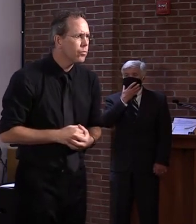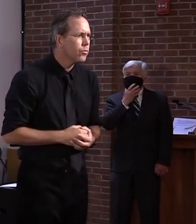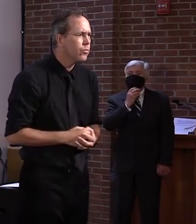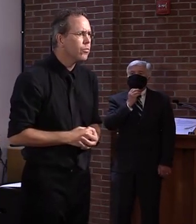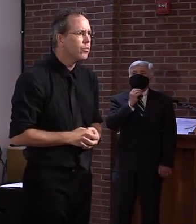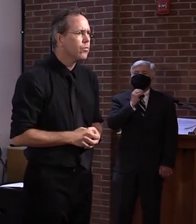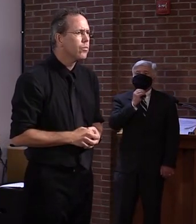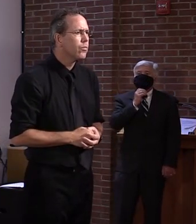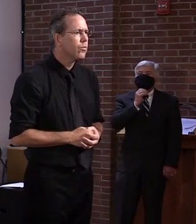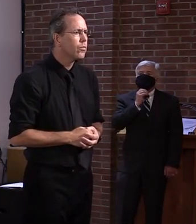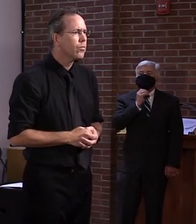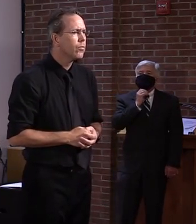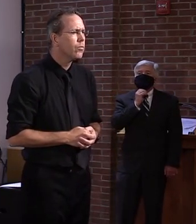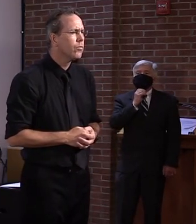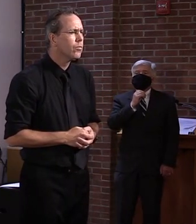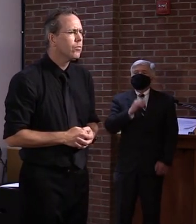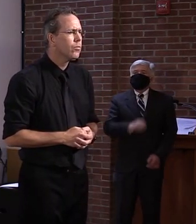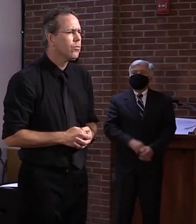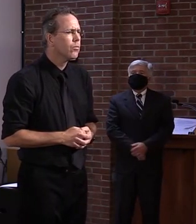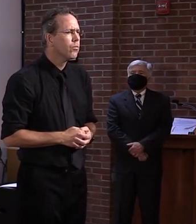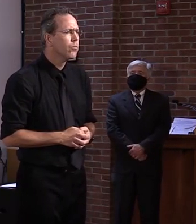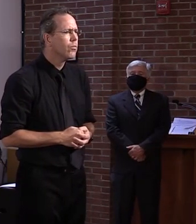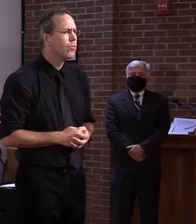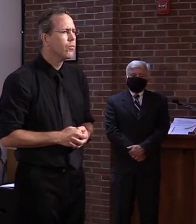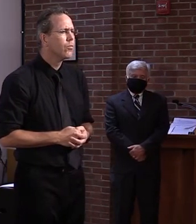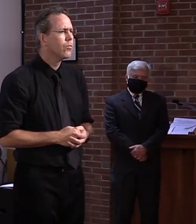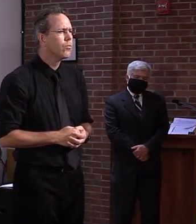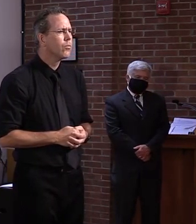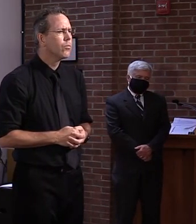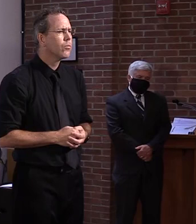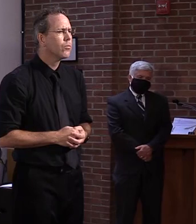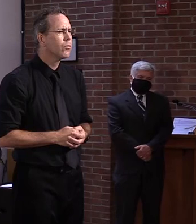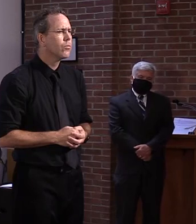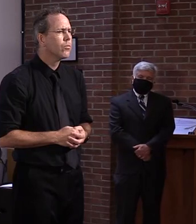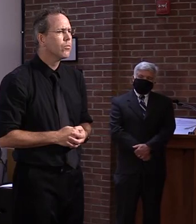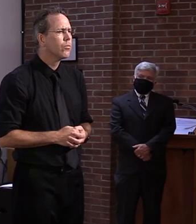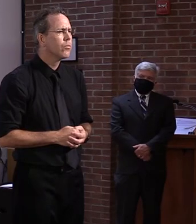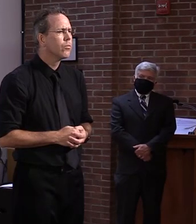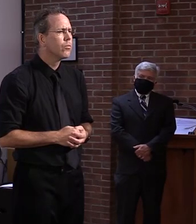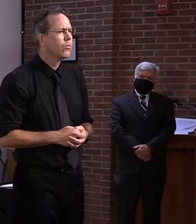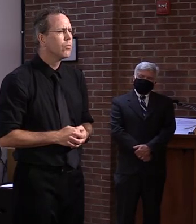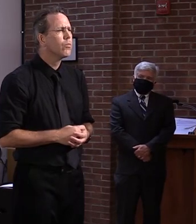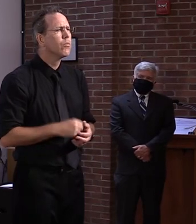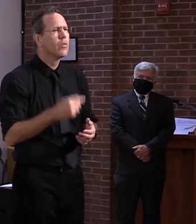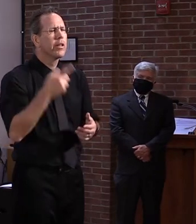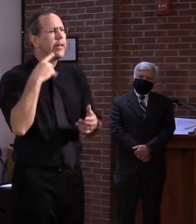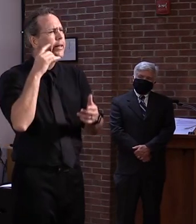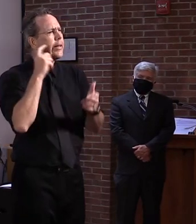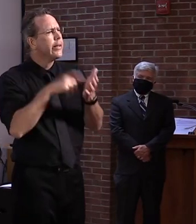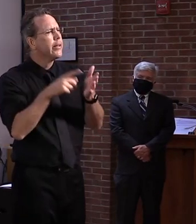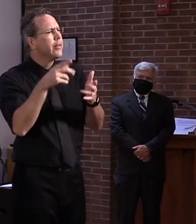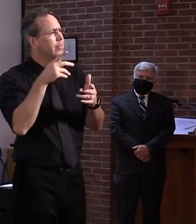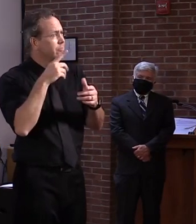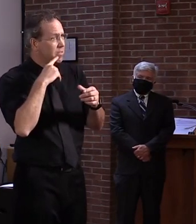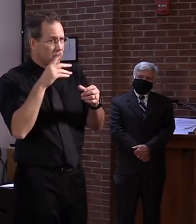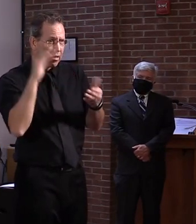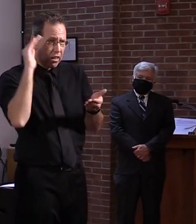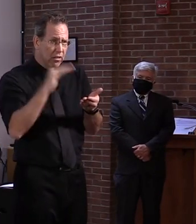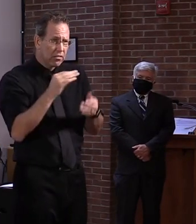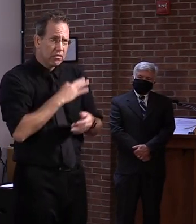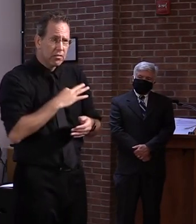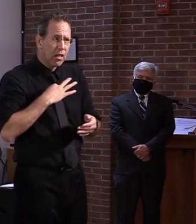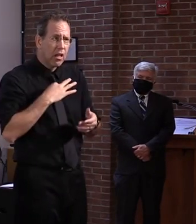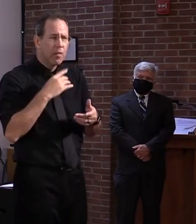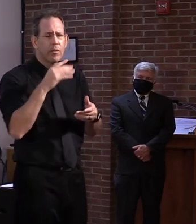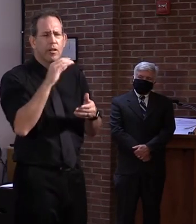the past, you know, five or 10 years? We don't seem to see them that much up here. Um, I don't have the statistics in front of me